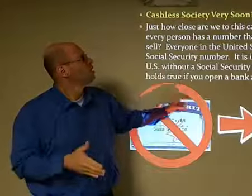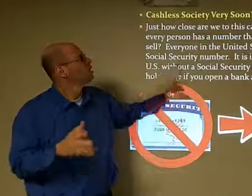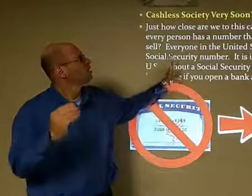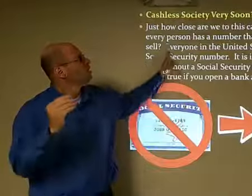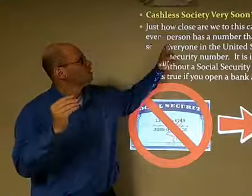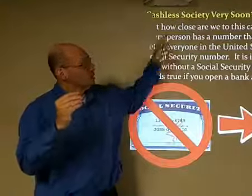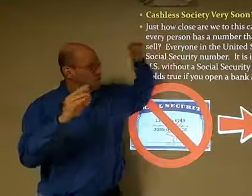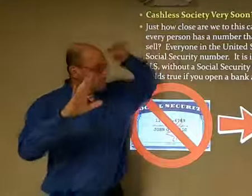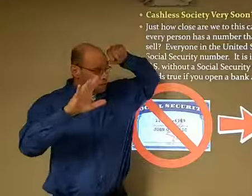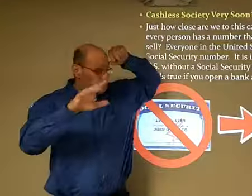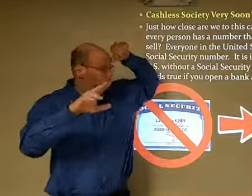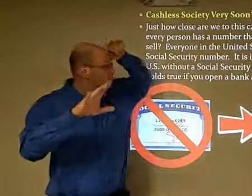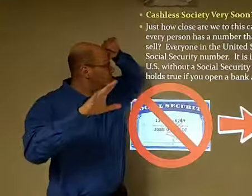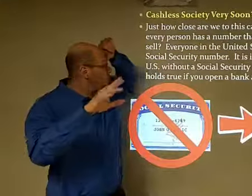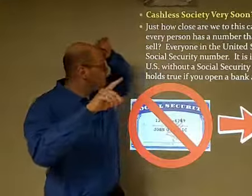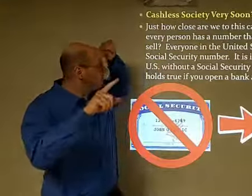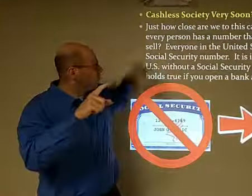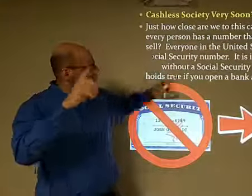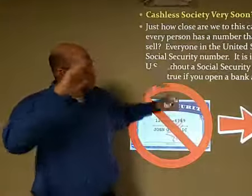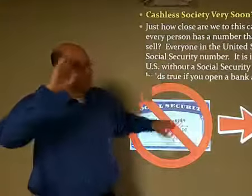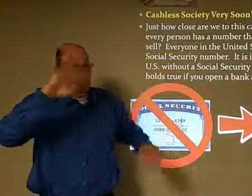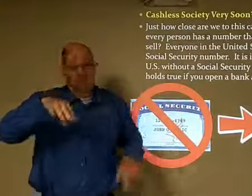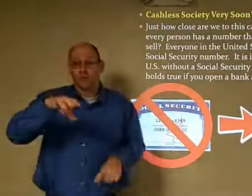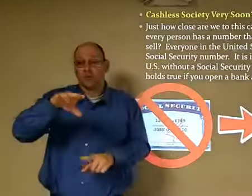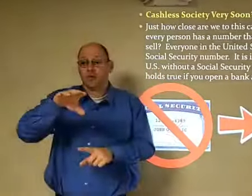And, yes, it's coming. It's very close.